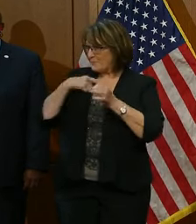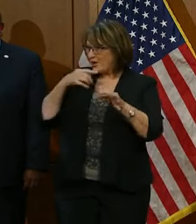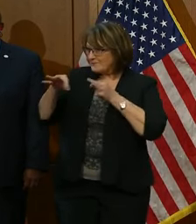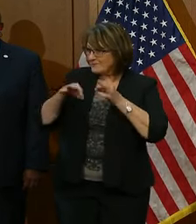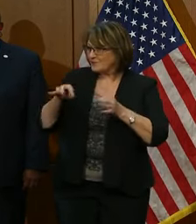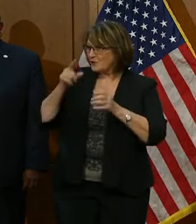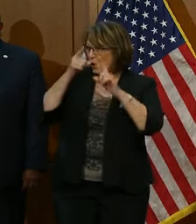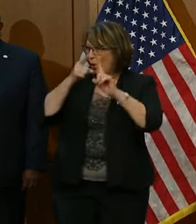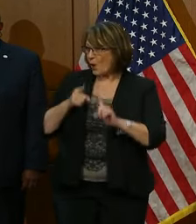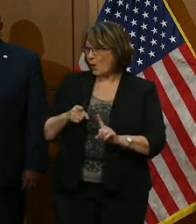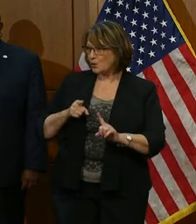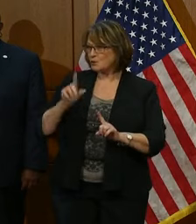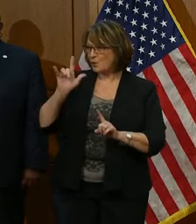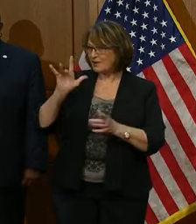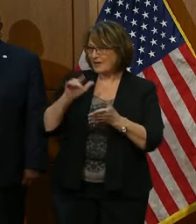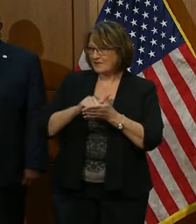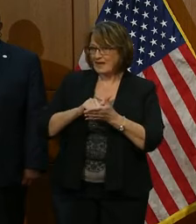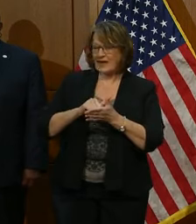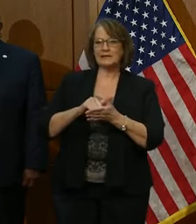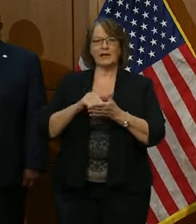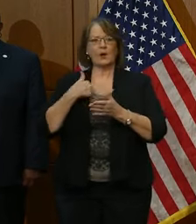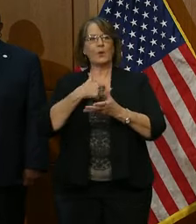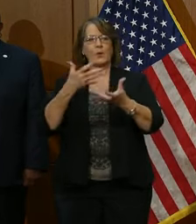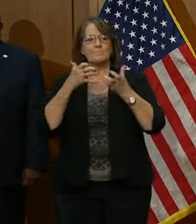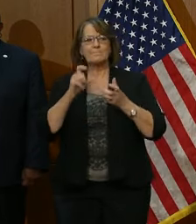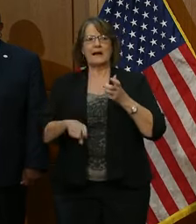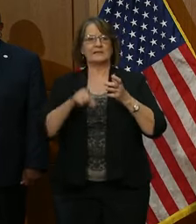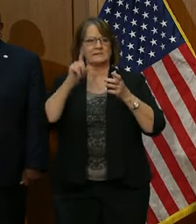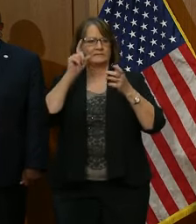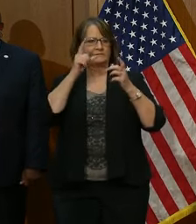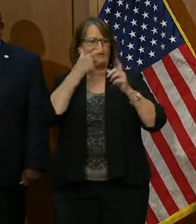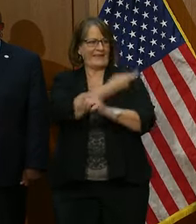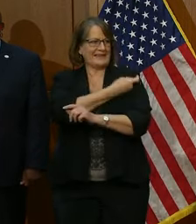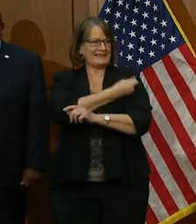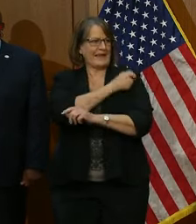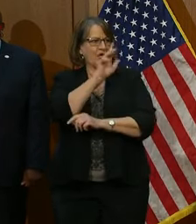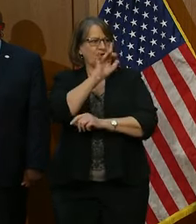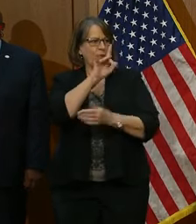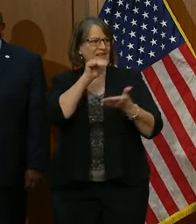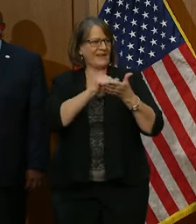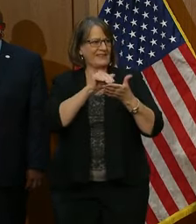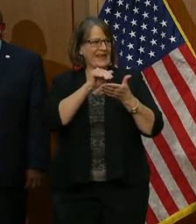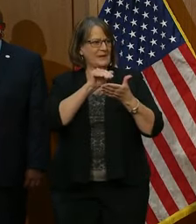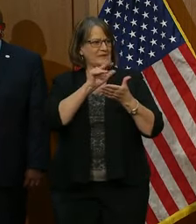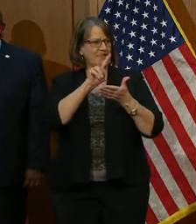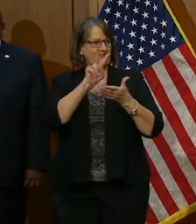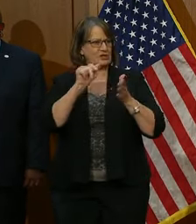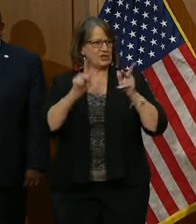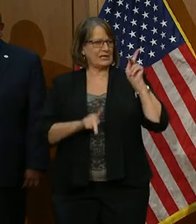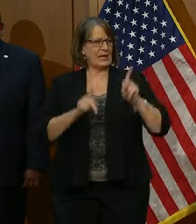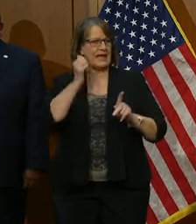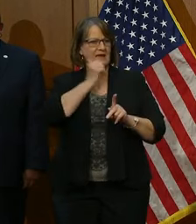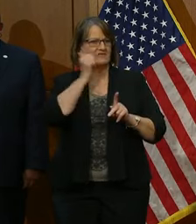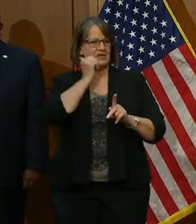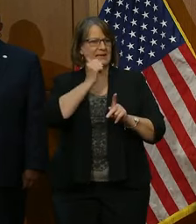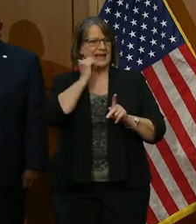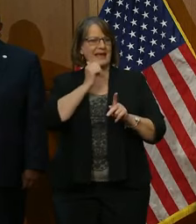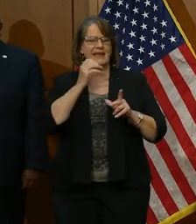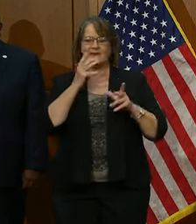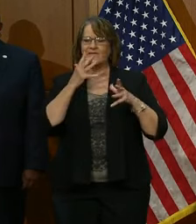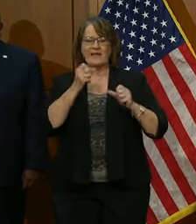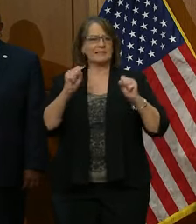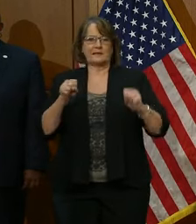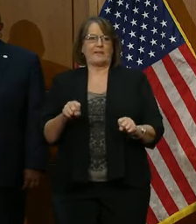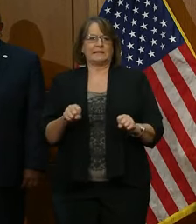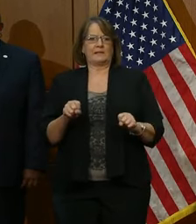We want to be vaccinating 25,000 Virginians a day as quickly as possible.